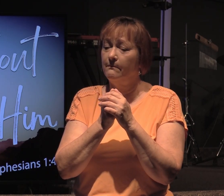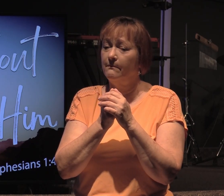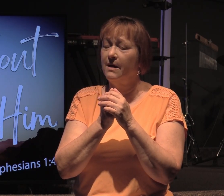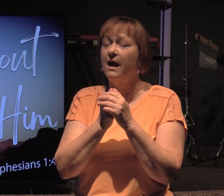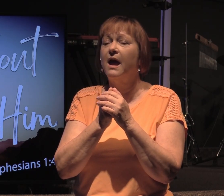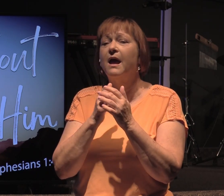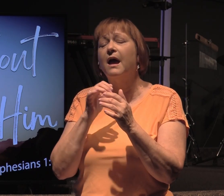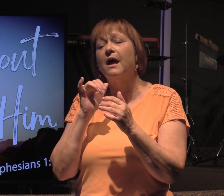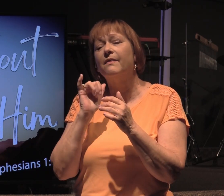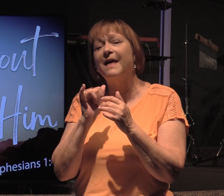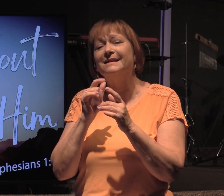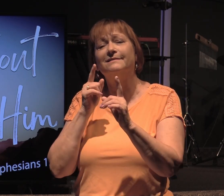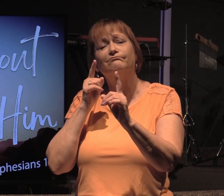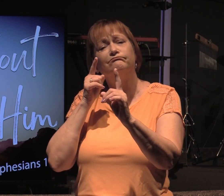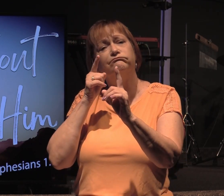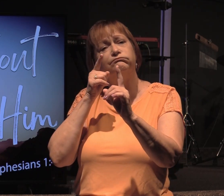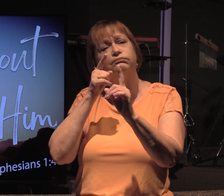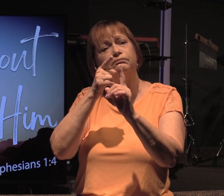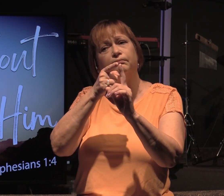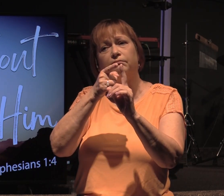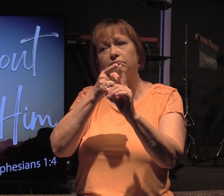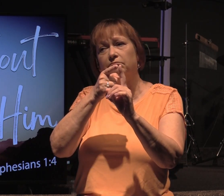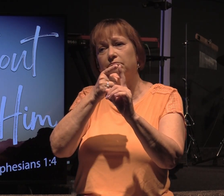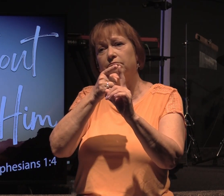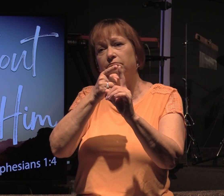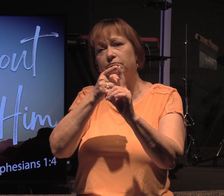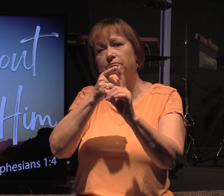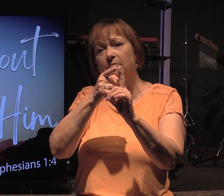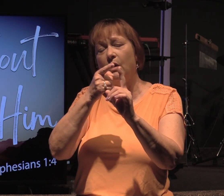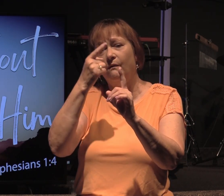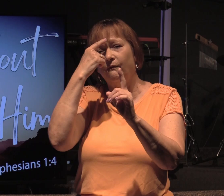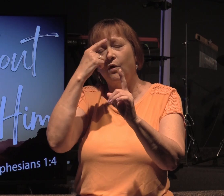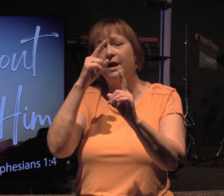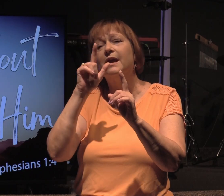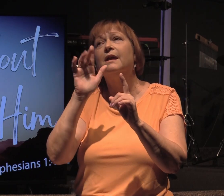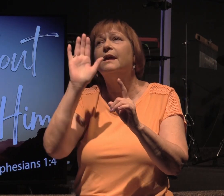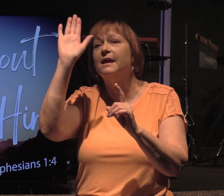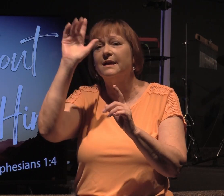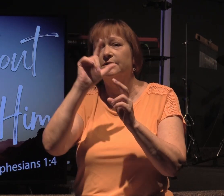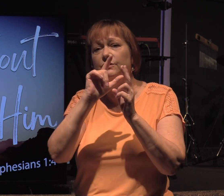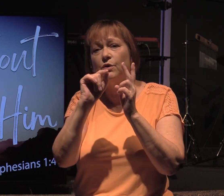That's the destiny for his chosen.